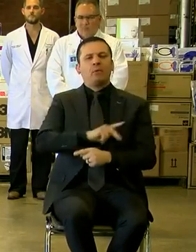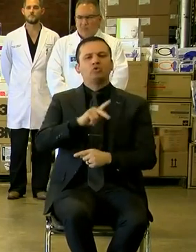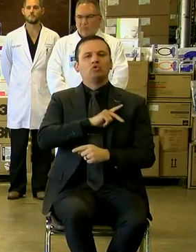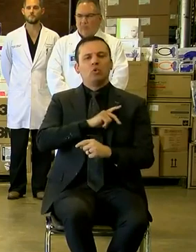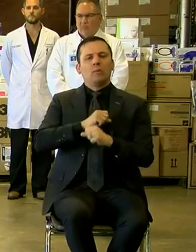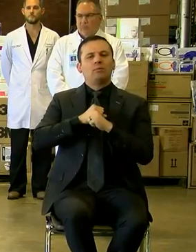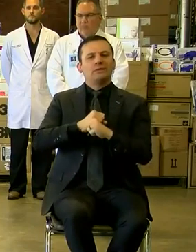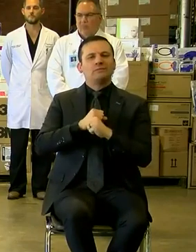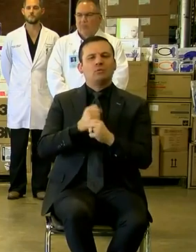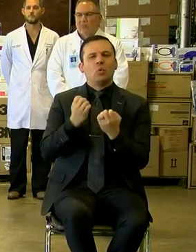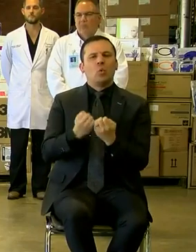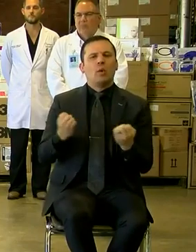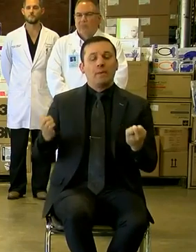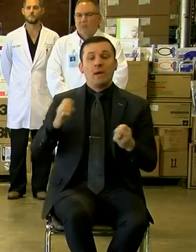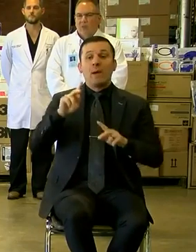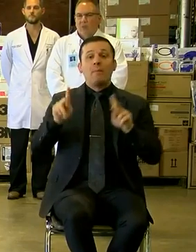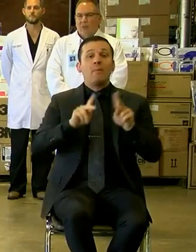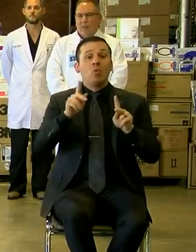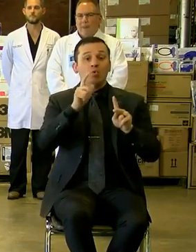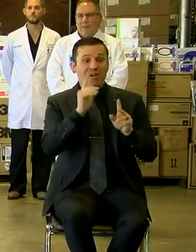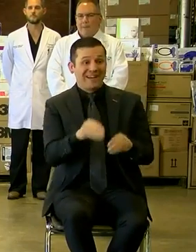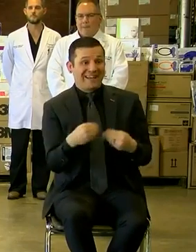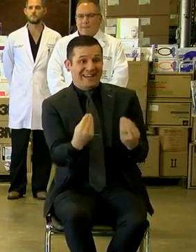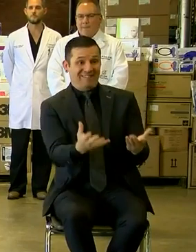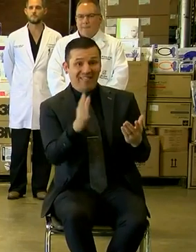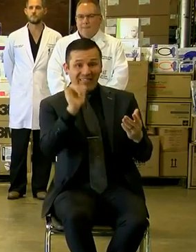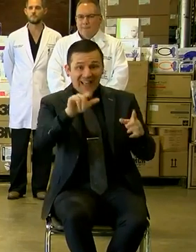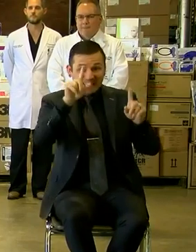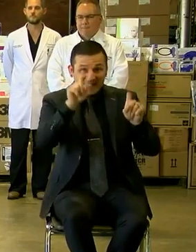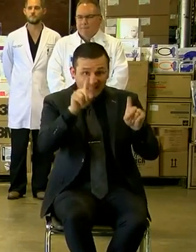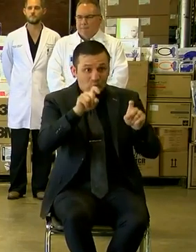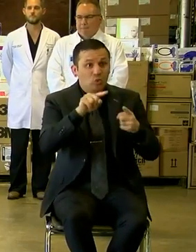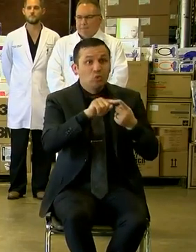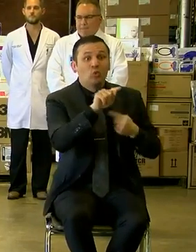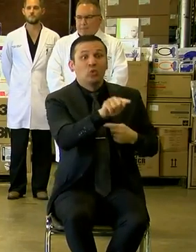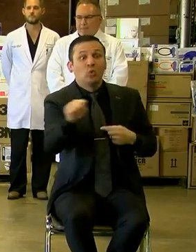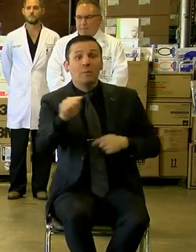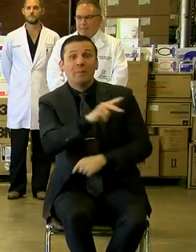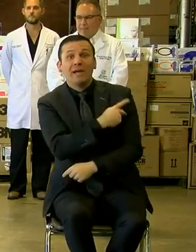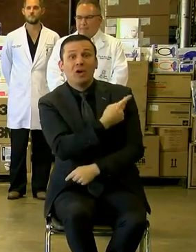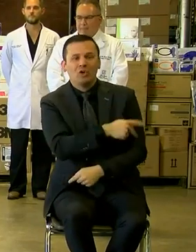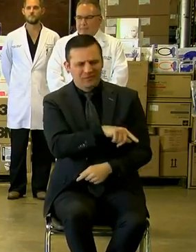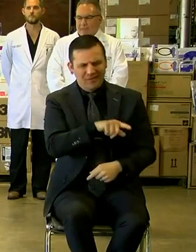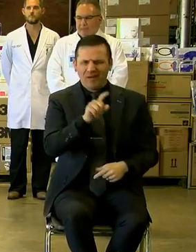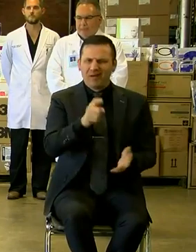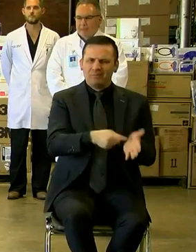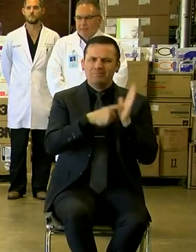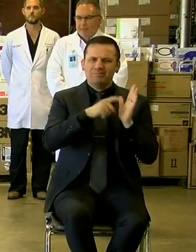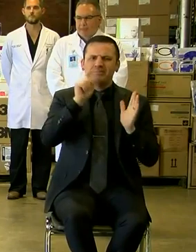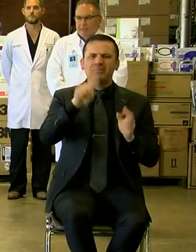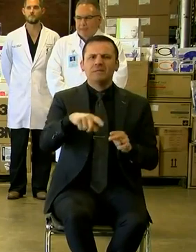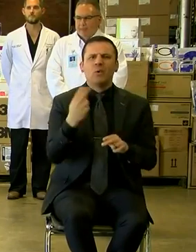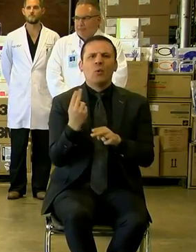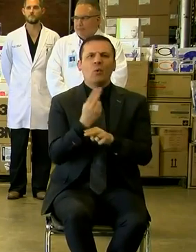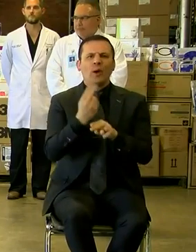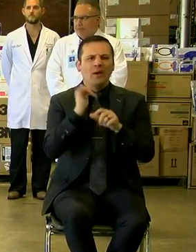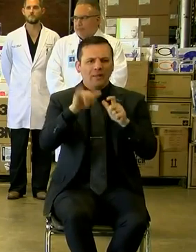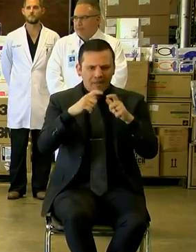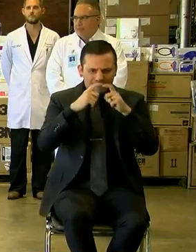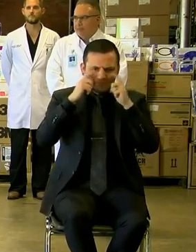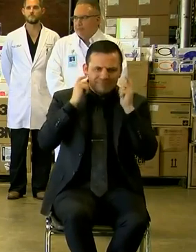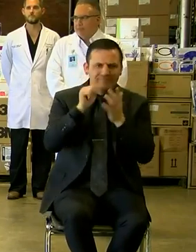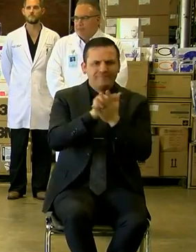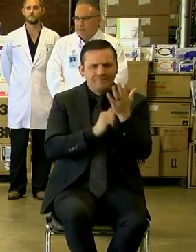people who are administering the COVID-19 test to the patients must be wearing this personal protection equipment.